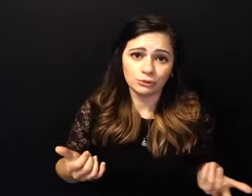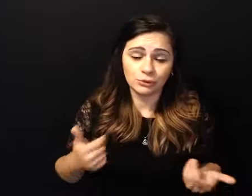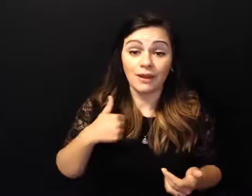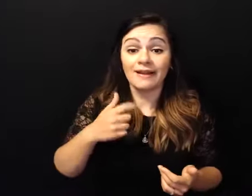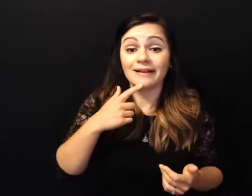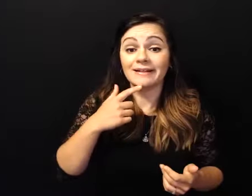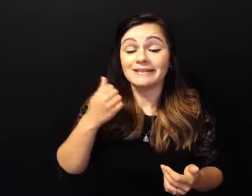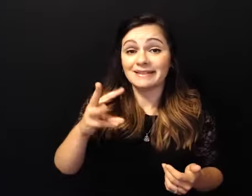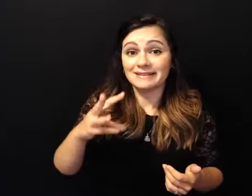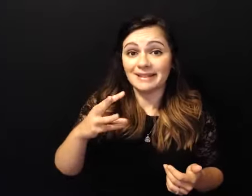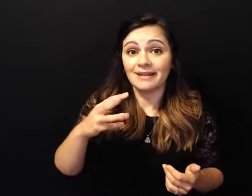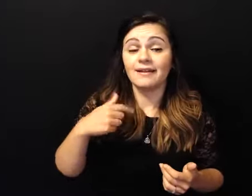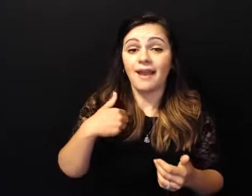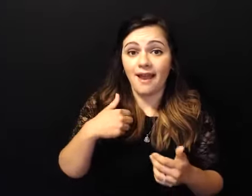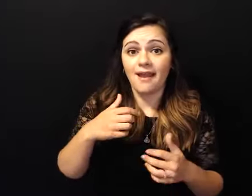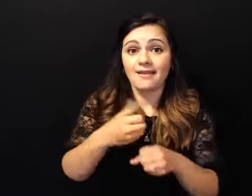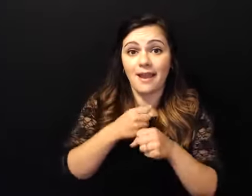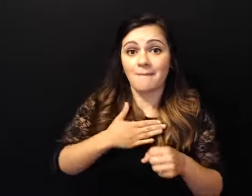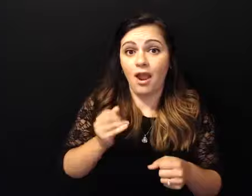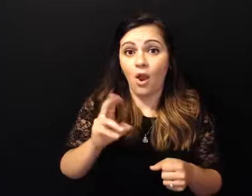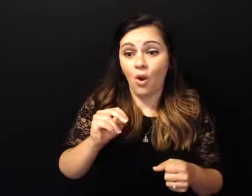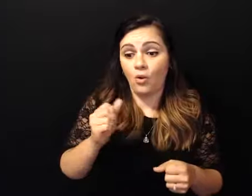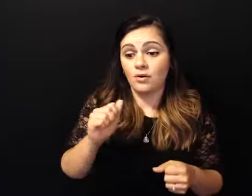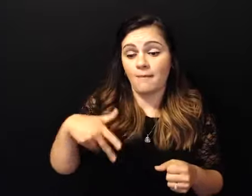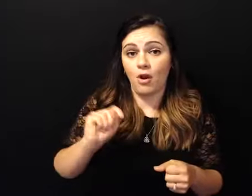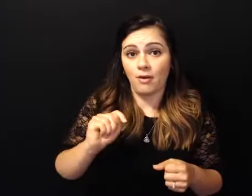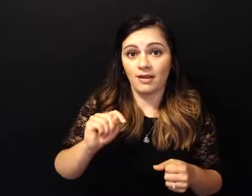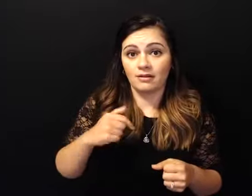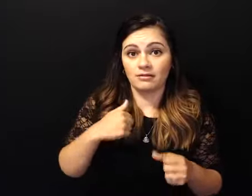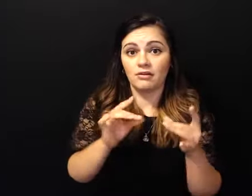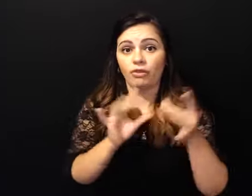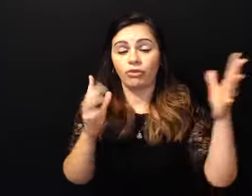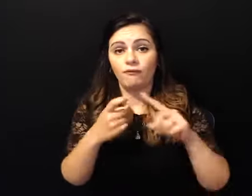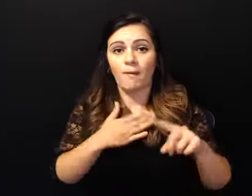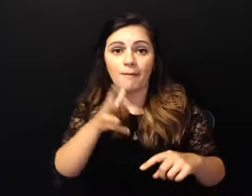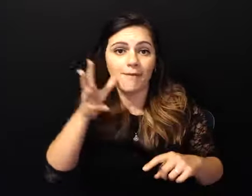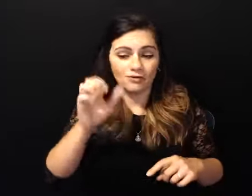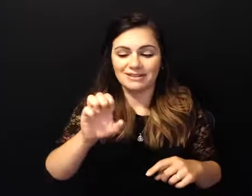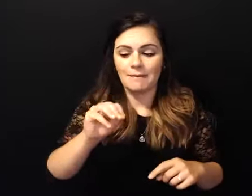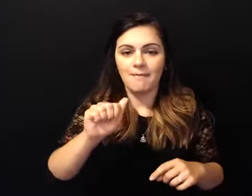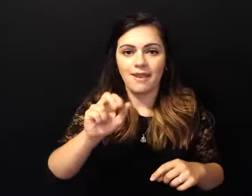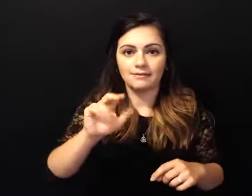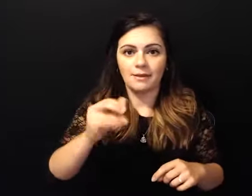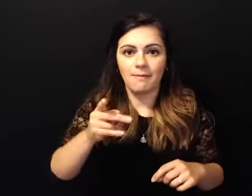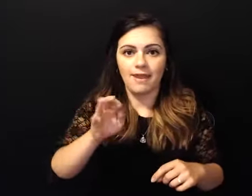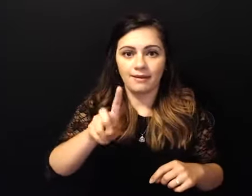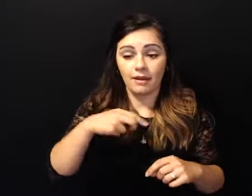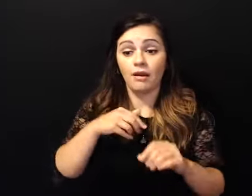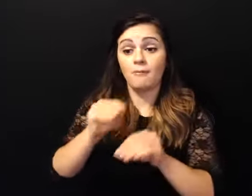the state of ohio um got an apartment moved into that apartment and uh i had a telephone and the girl upstairs